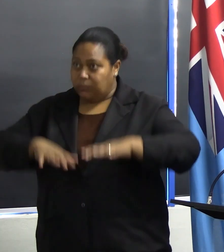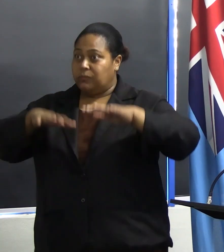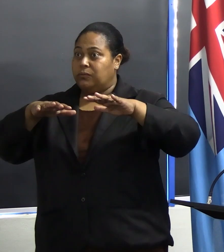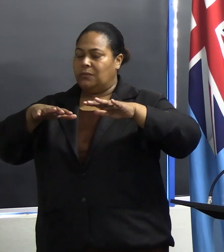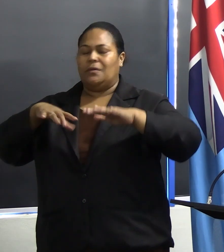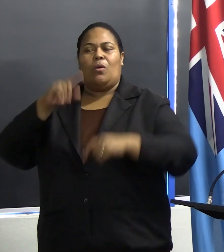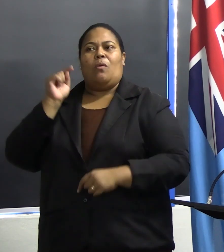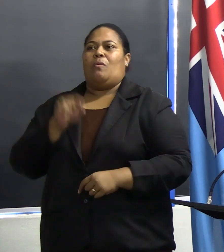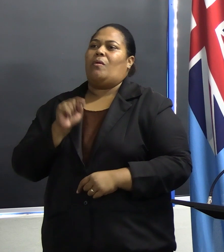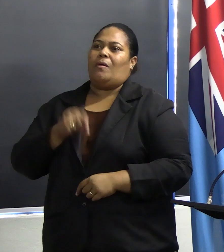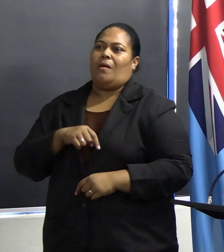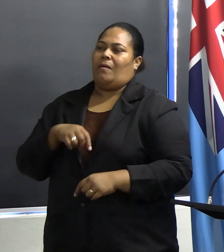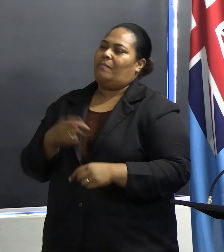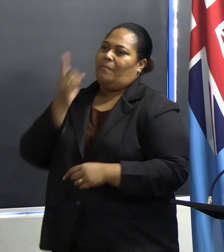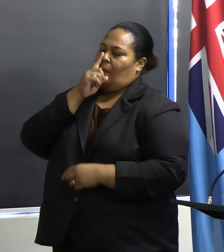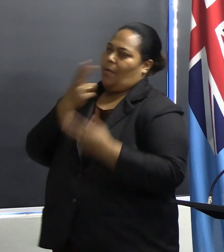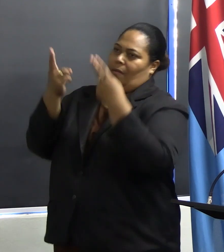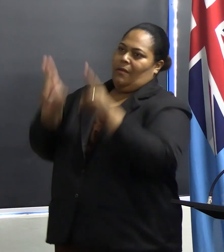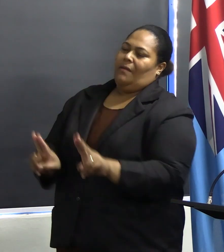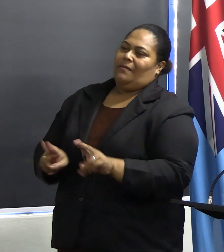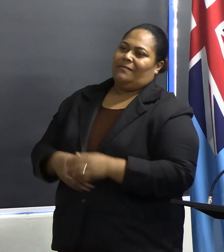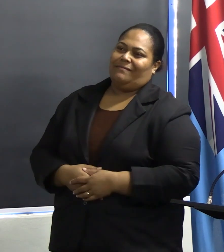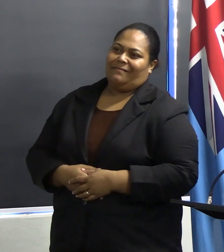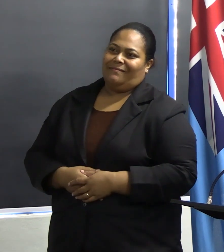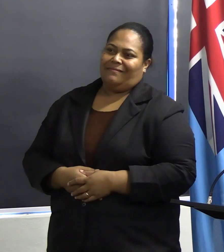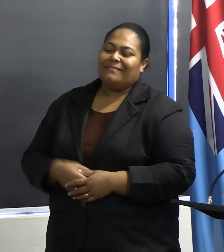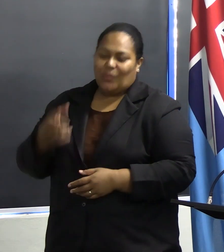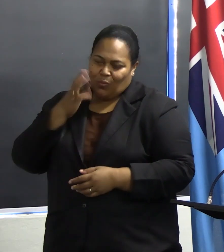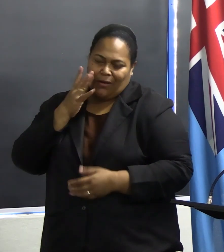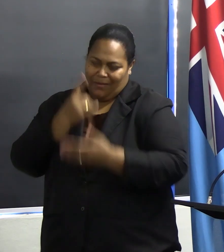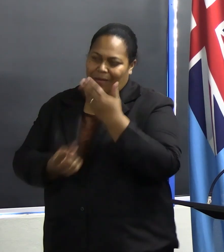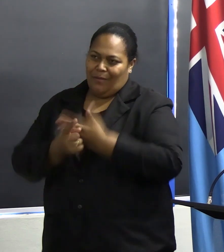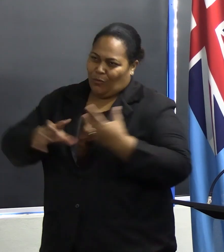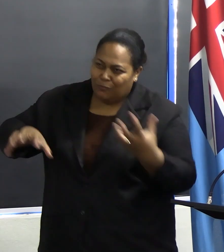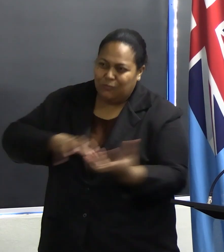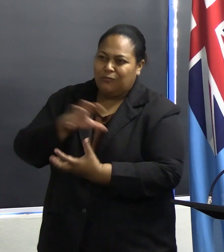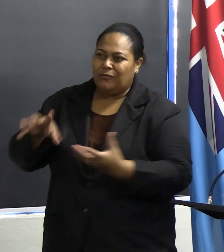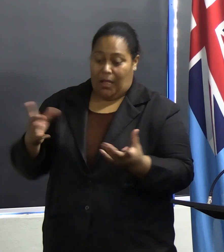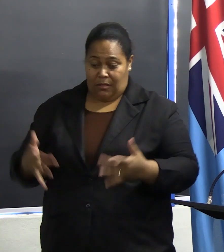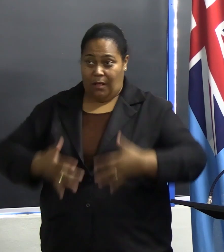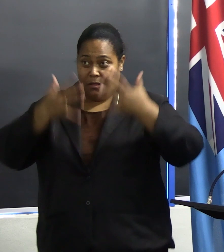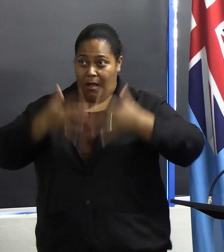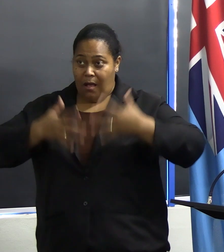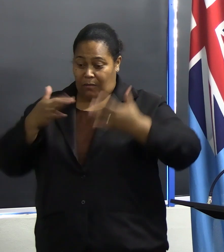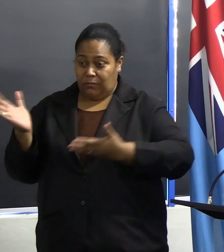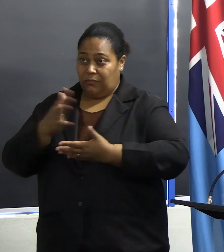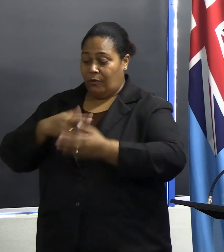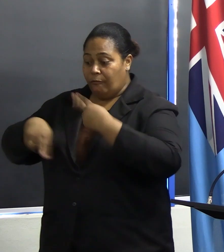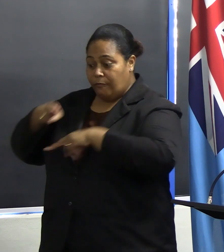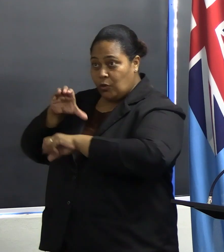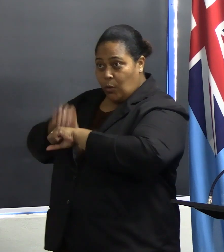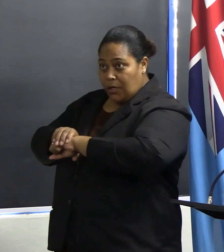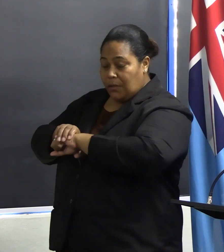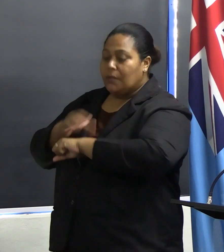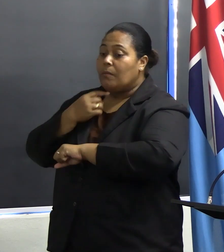one of the leading causes of death during any cyclone event. Data released by the Fiji police force has revealed